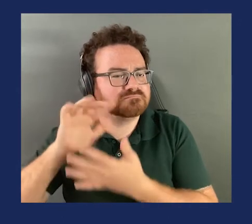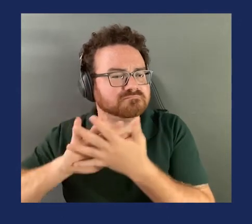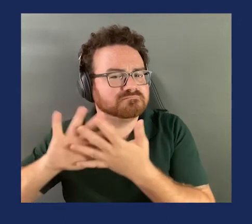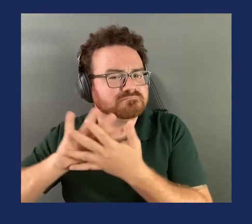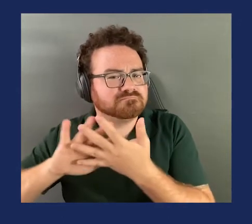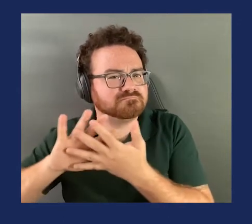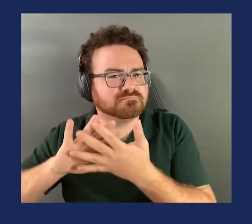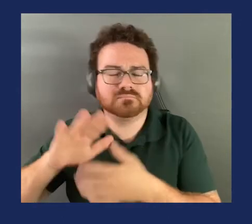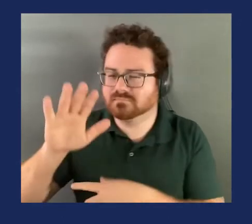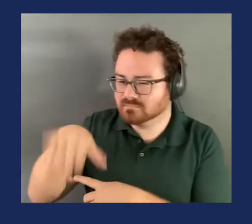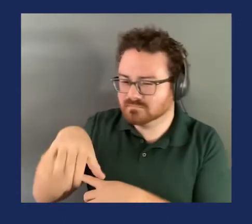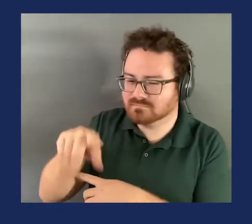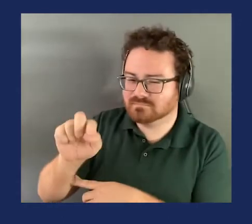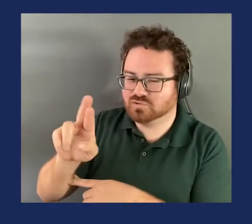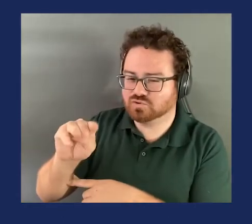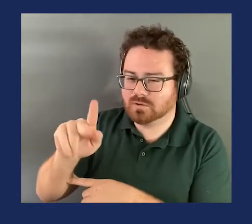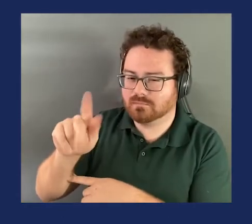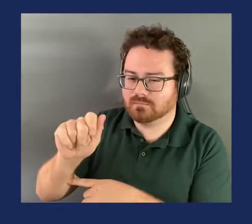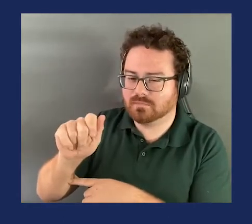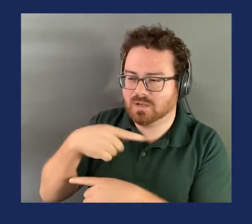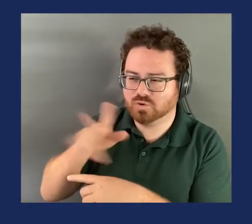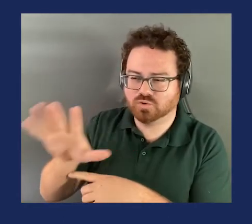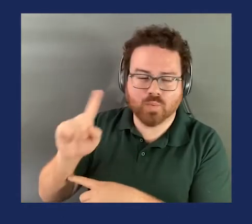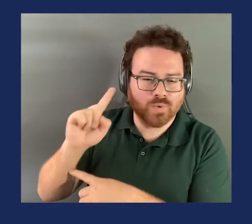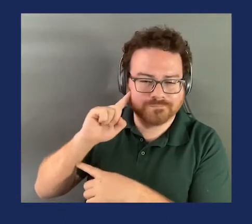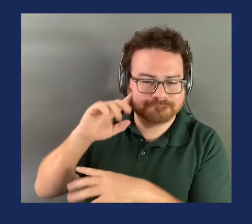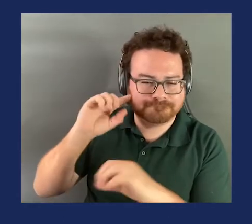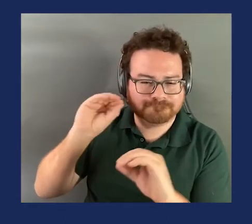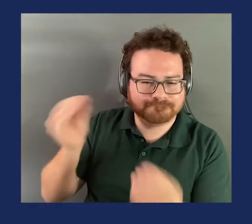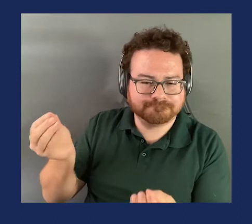Commissioner Trumka, I lost you for a minute in your volume. Can you